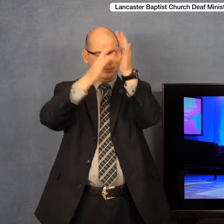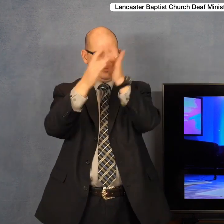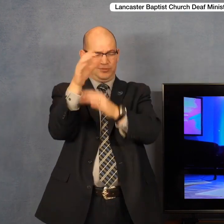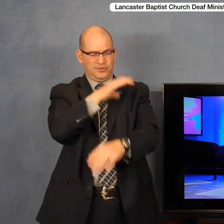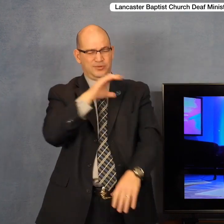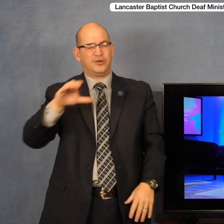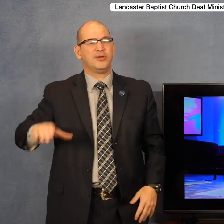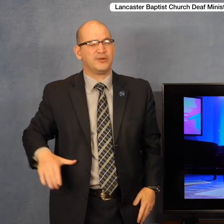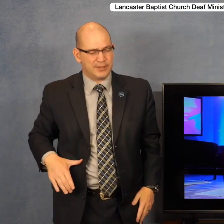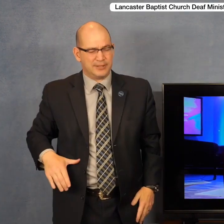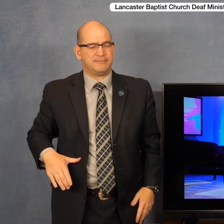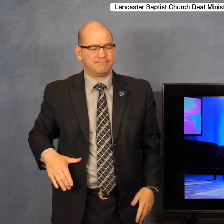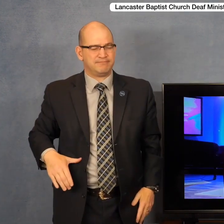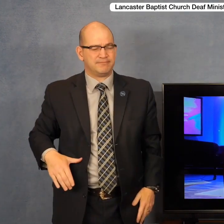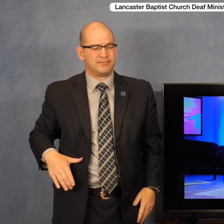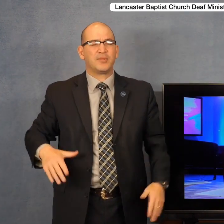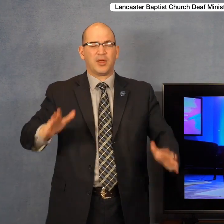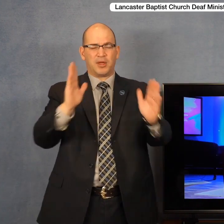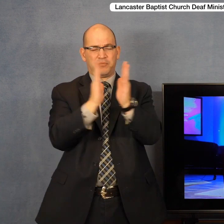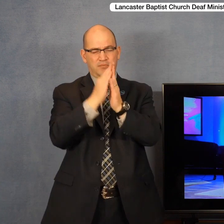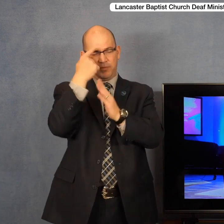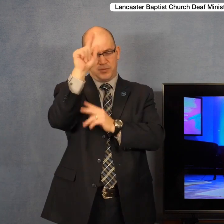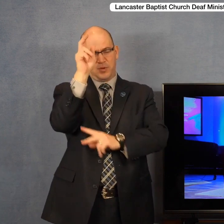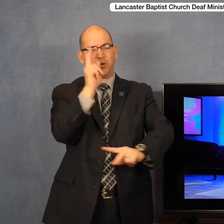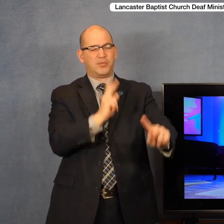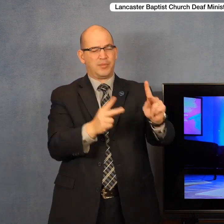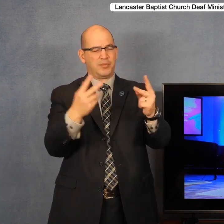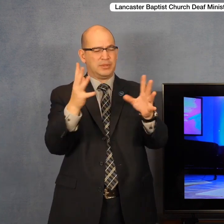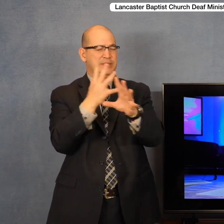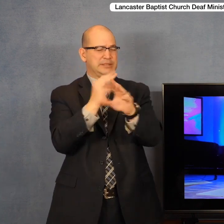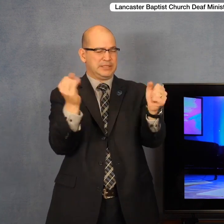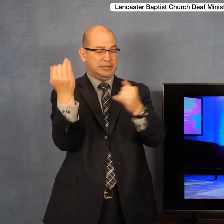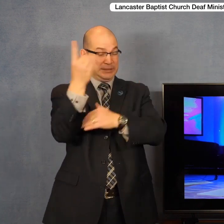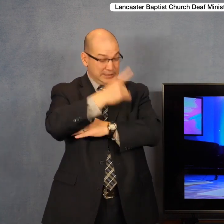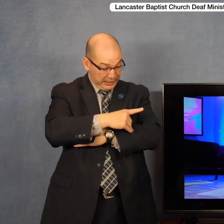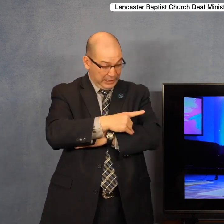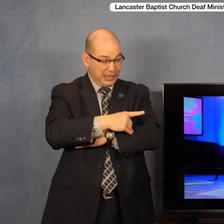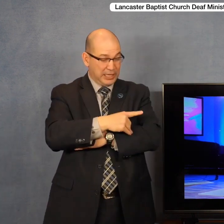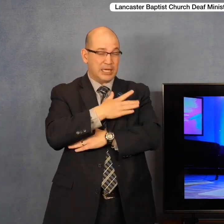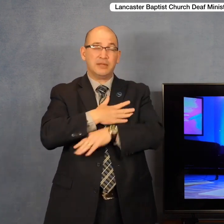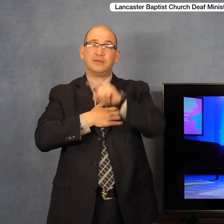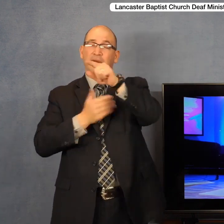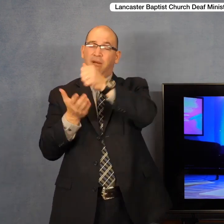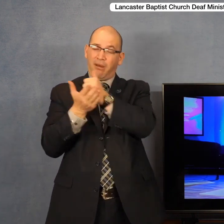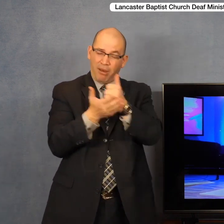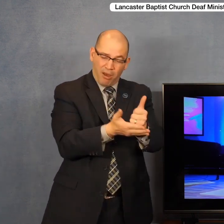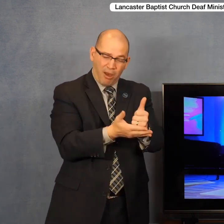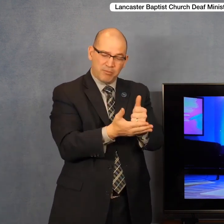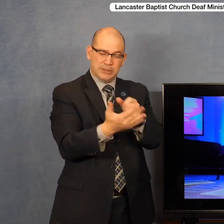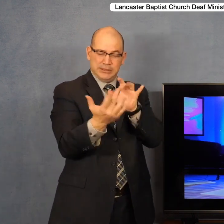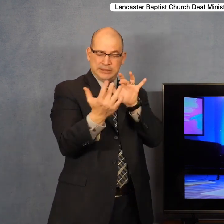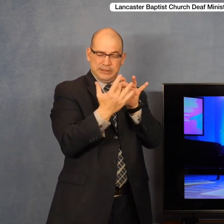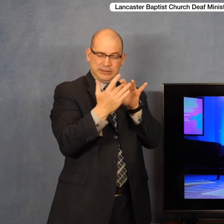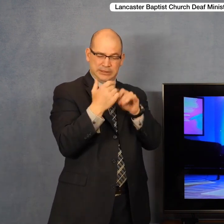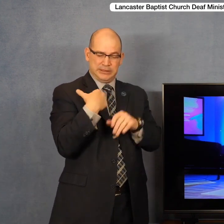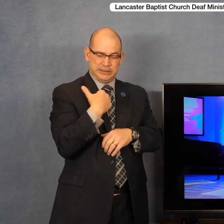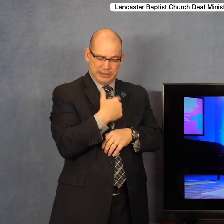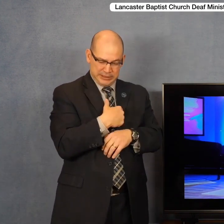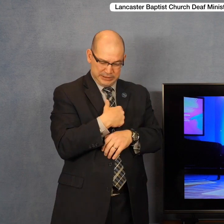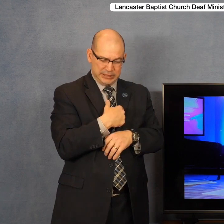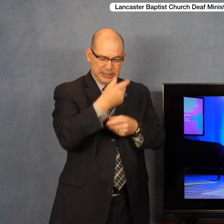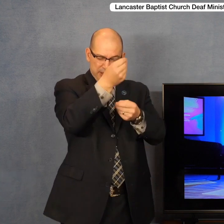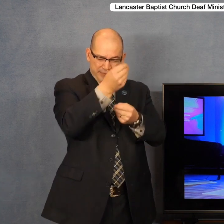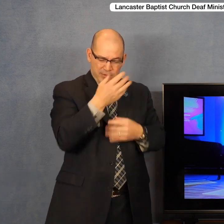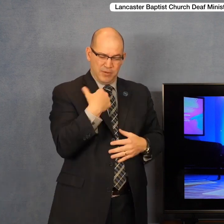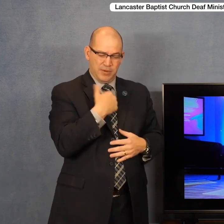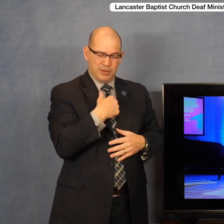Lord Jesus Christ, I pray for those who have believed on Christ today. Help them, Lord, to text and respond today online